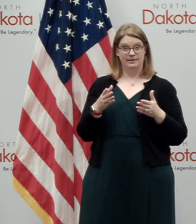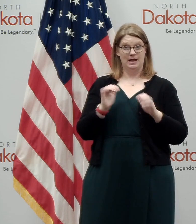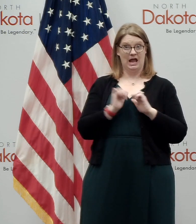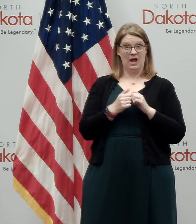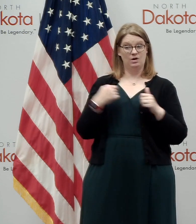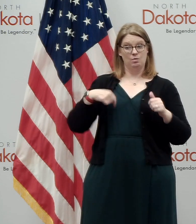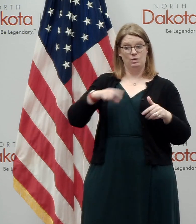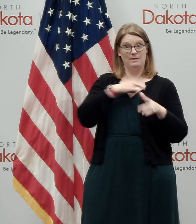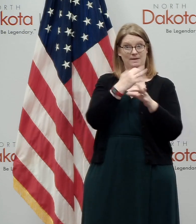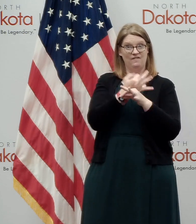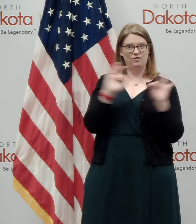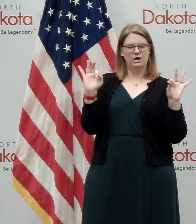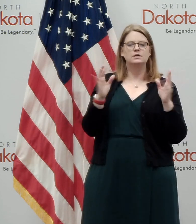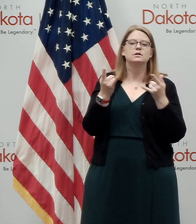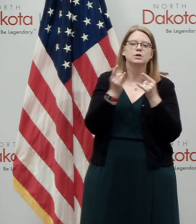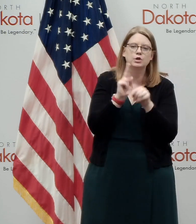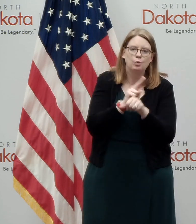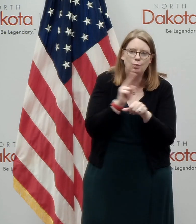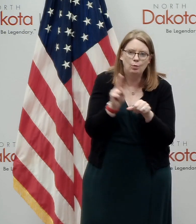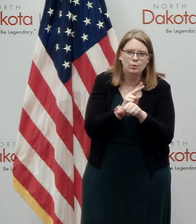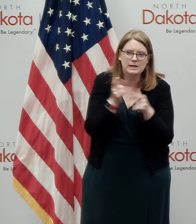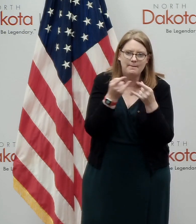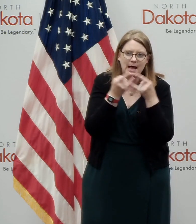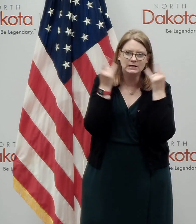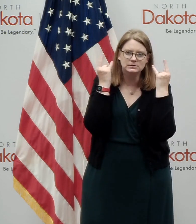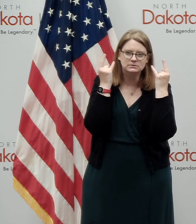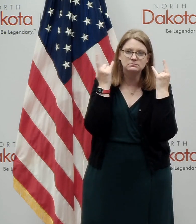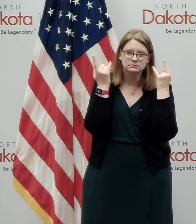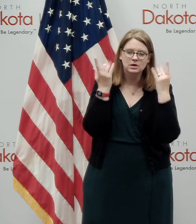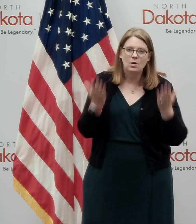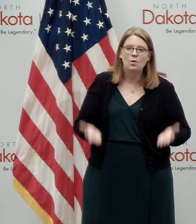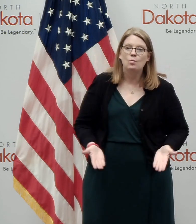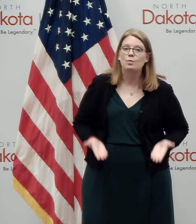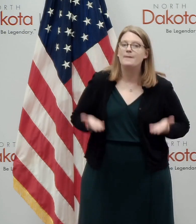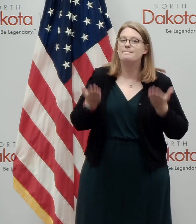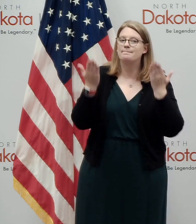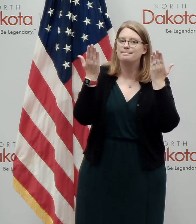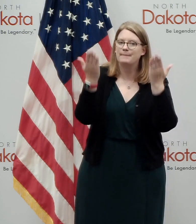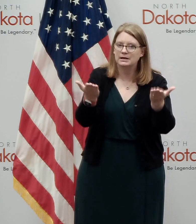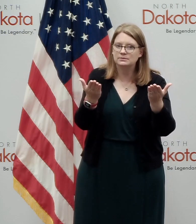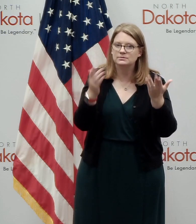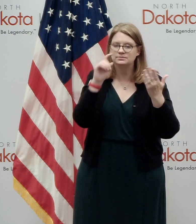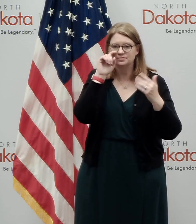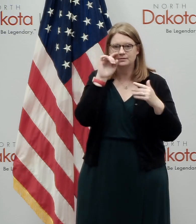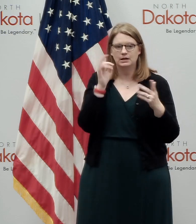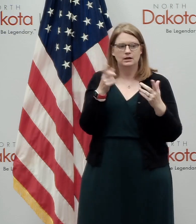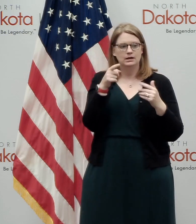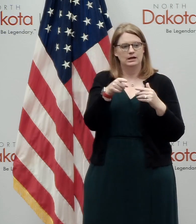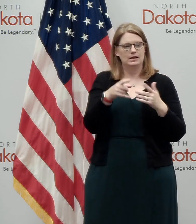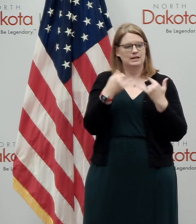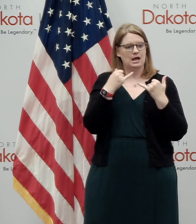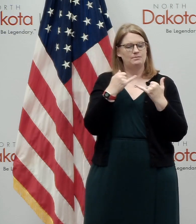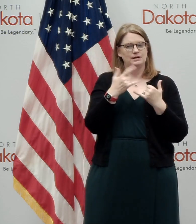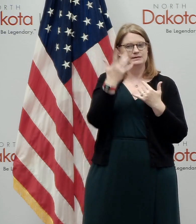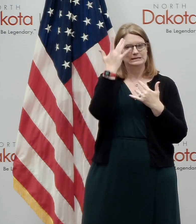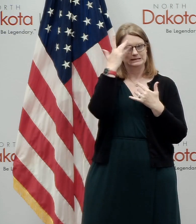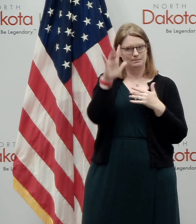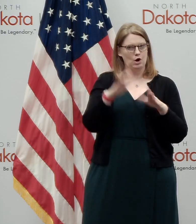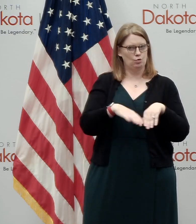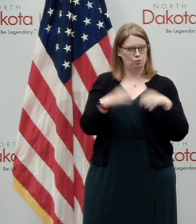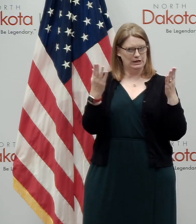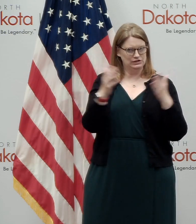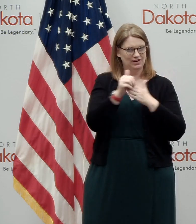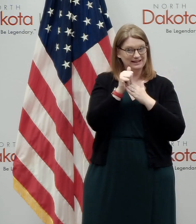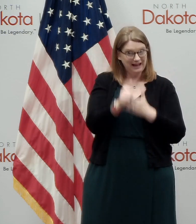restrictive. And so this is a guideline, uh, and again, recommend the recommendation changes in the updated, the updated smart restart